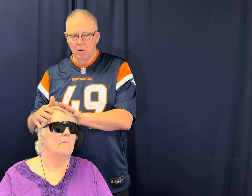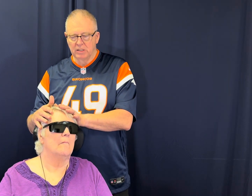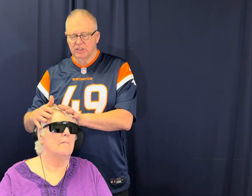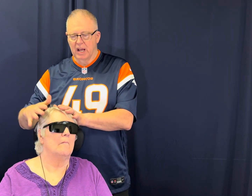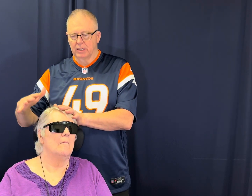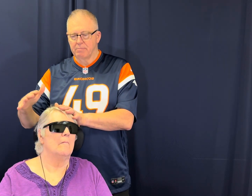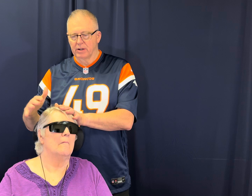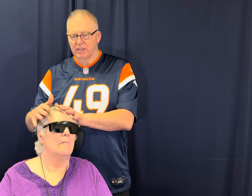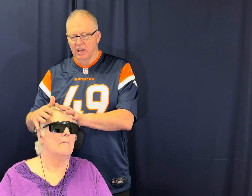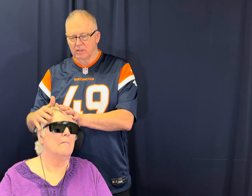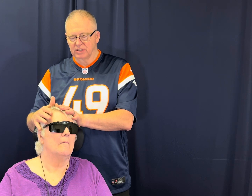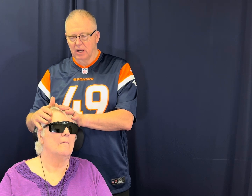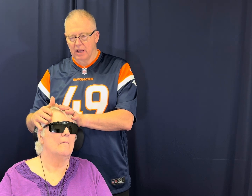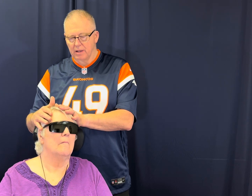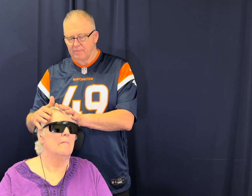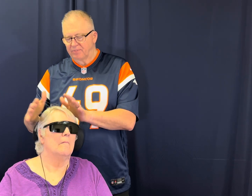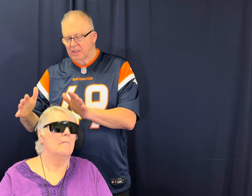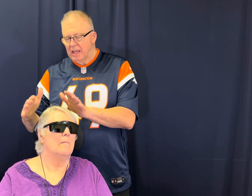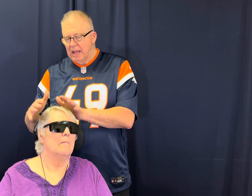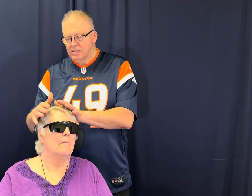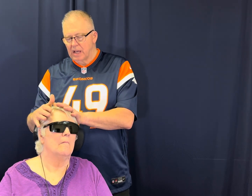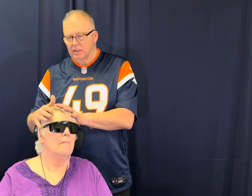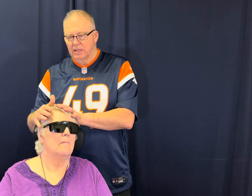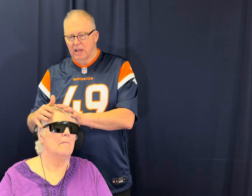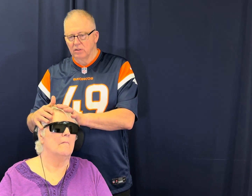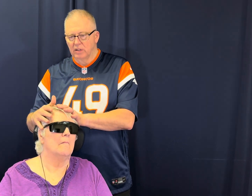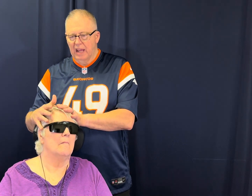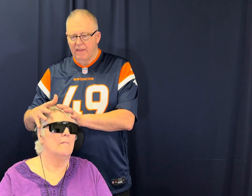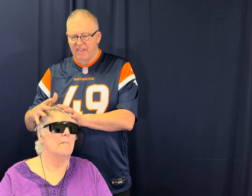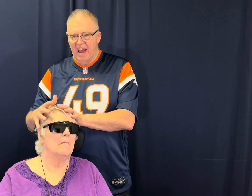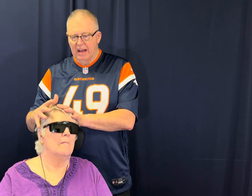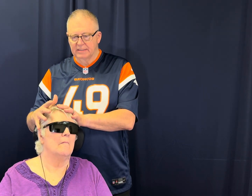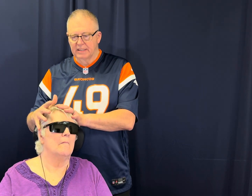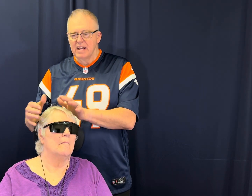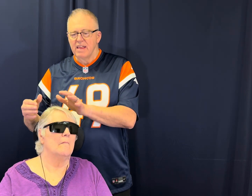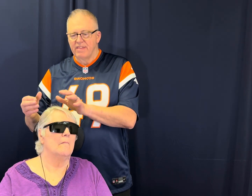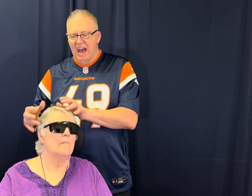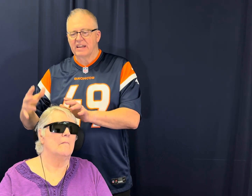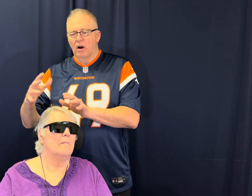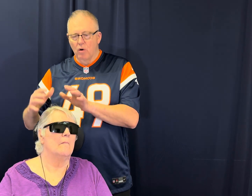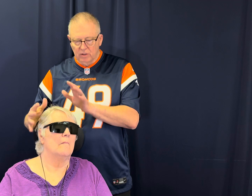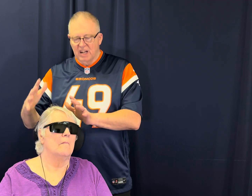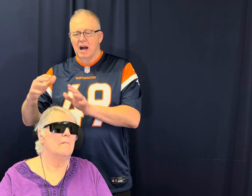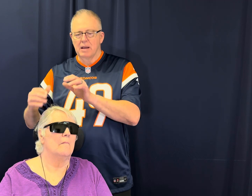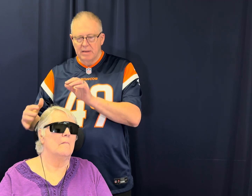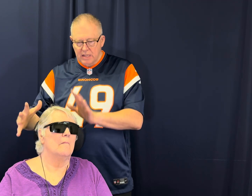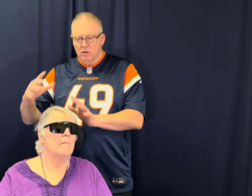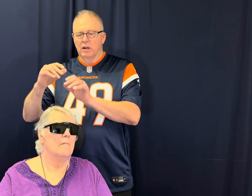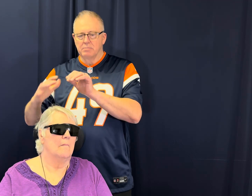one side compared to the other side, as I look at that, that over time is going to